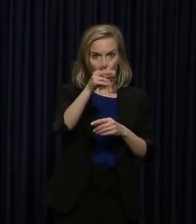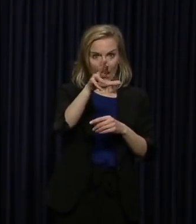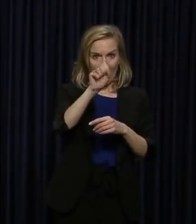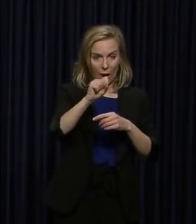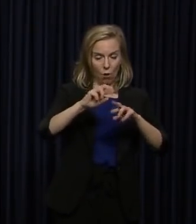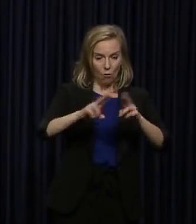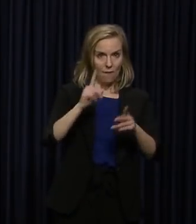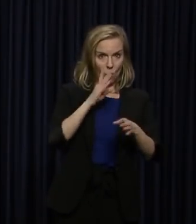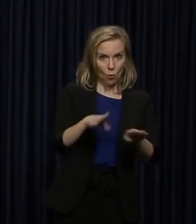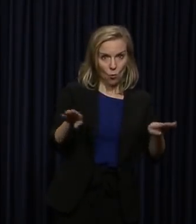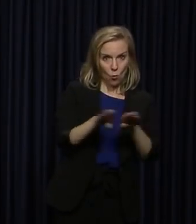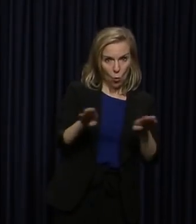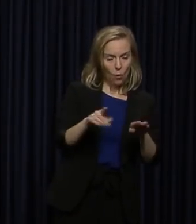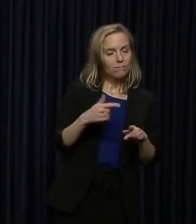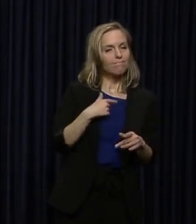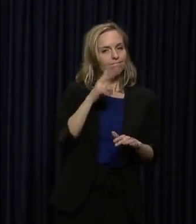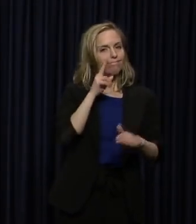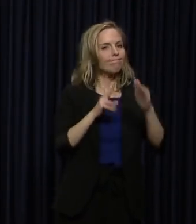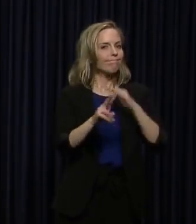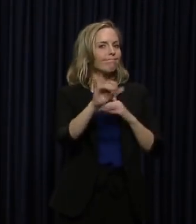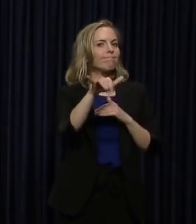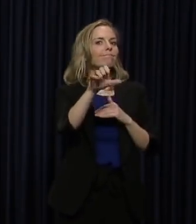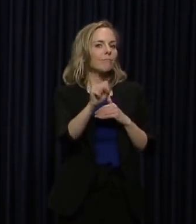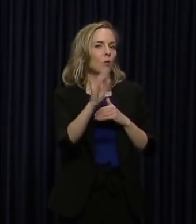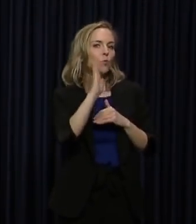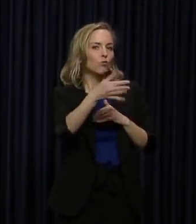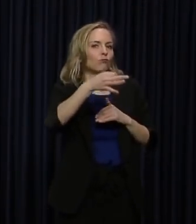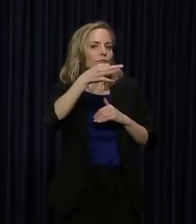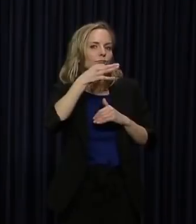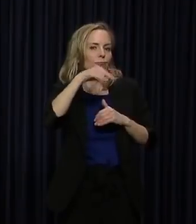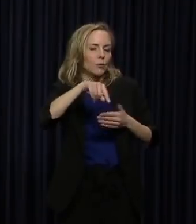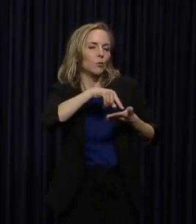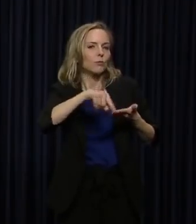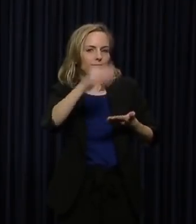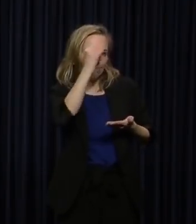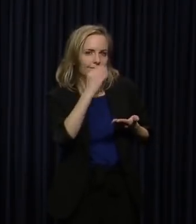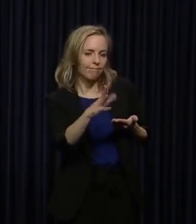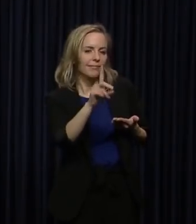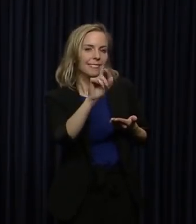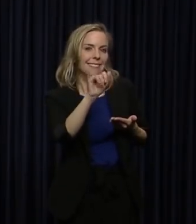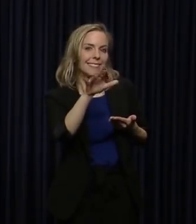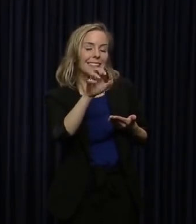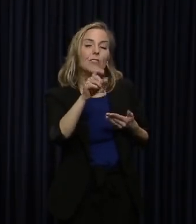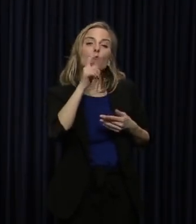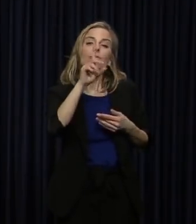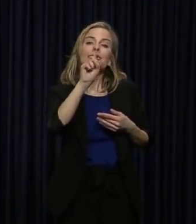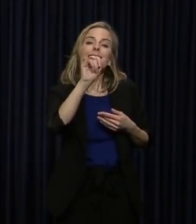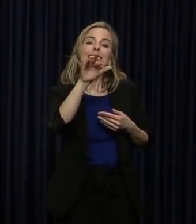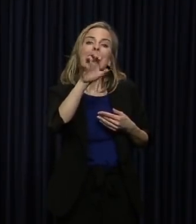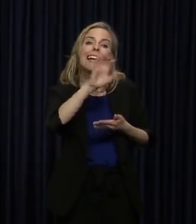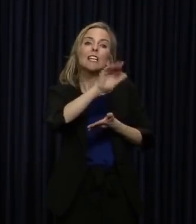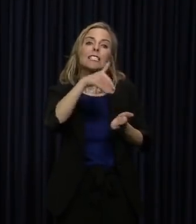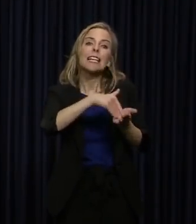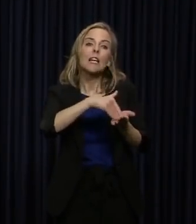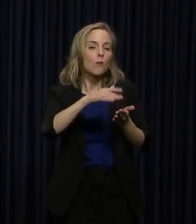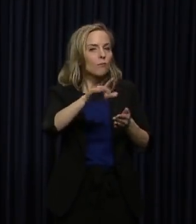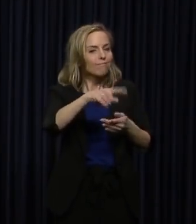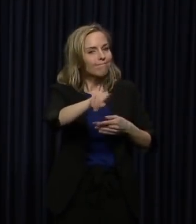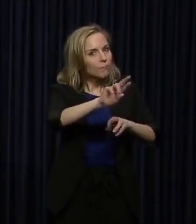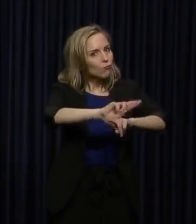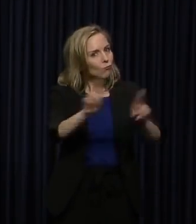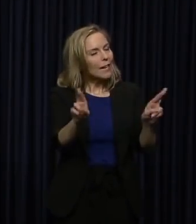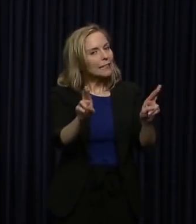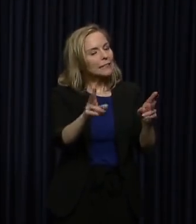We anticipate that we will give that instruction this week. So child care centers, please be